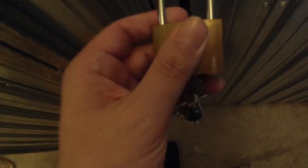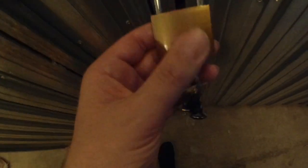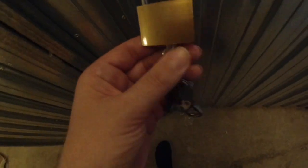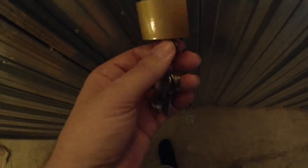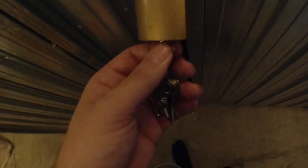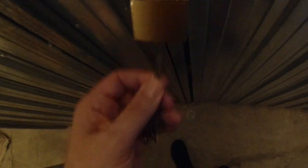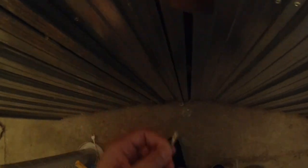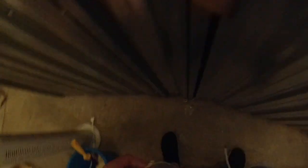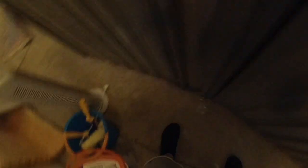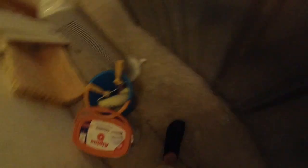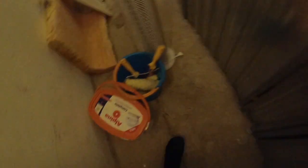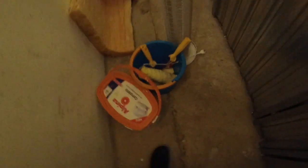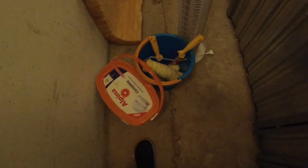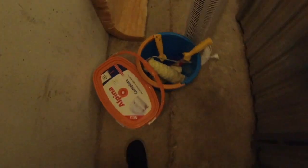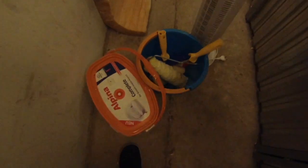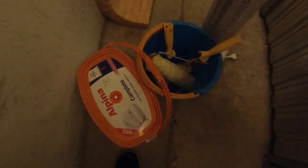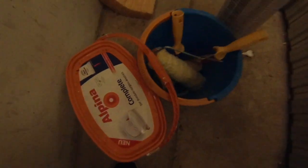I'm let's just take I'm to We're